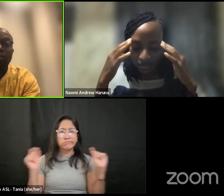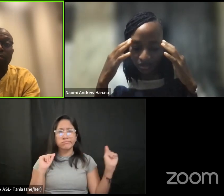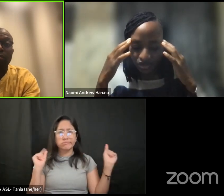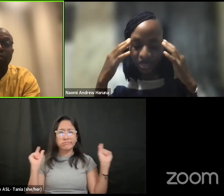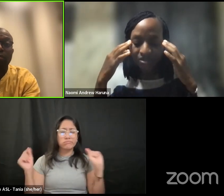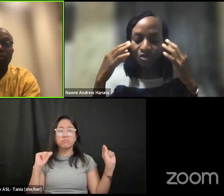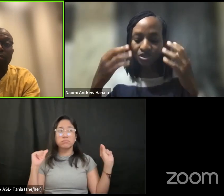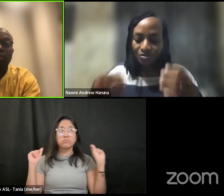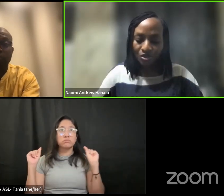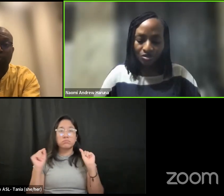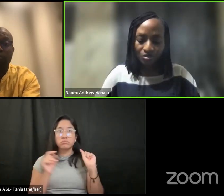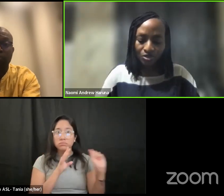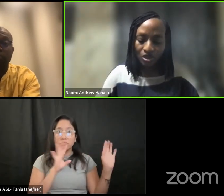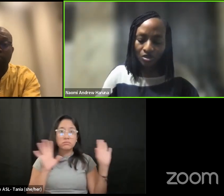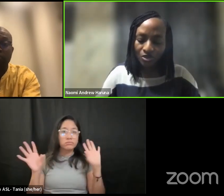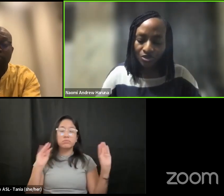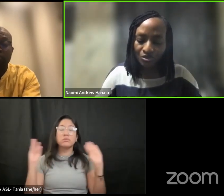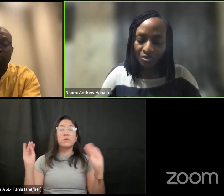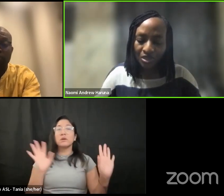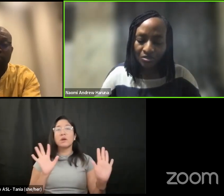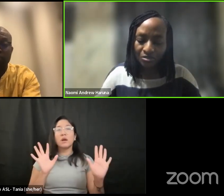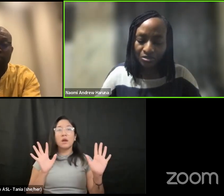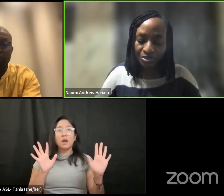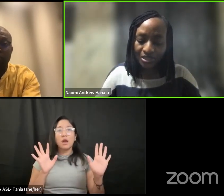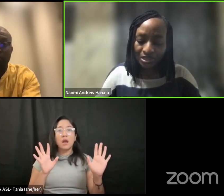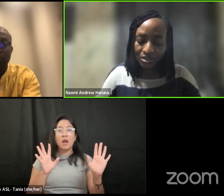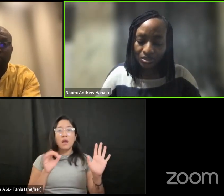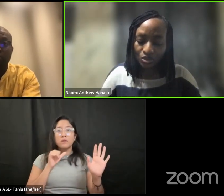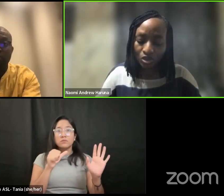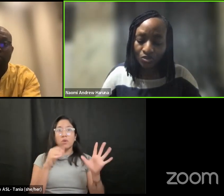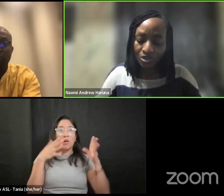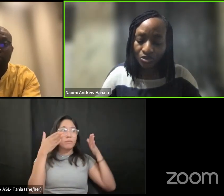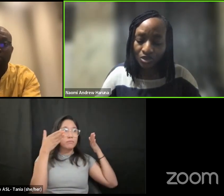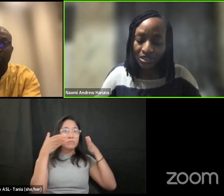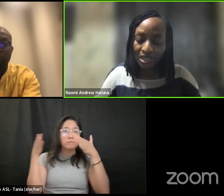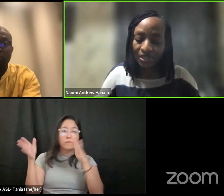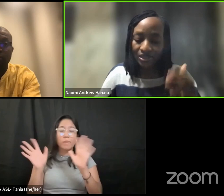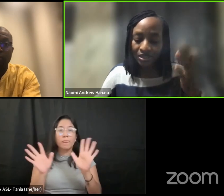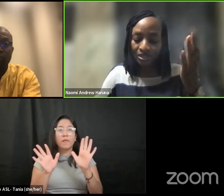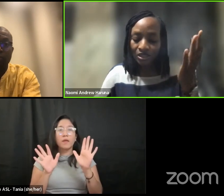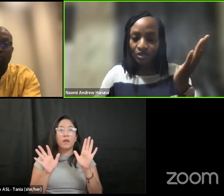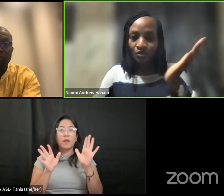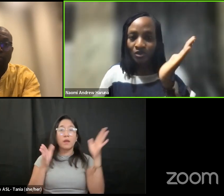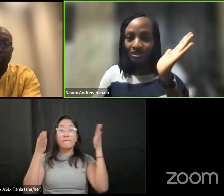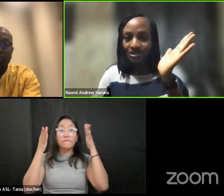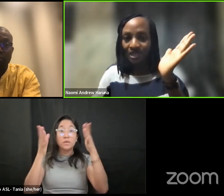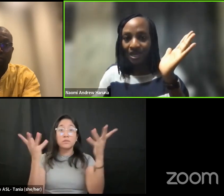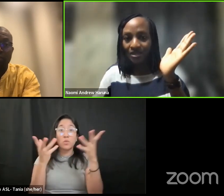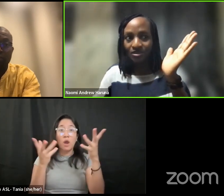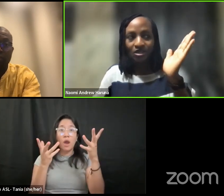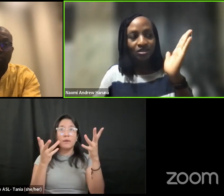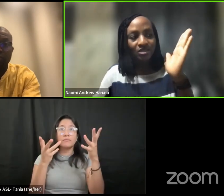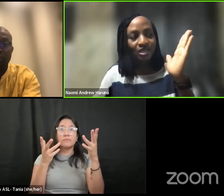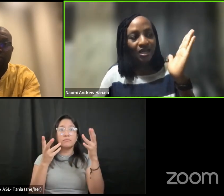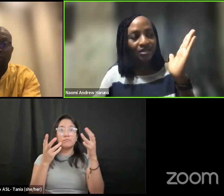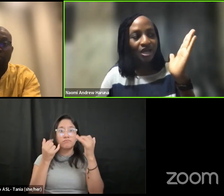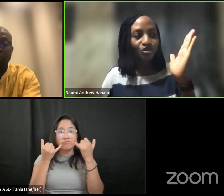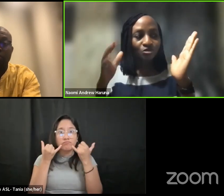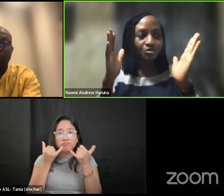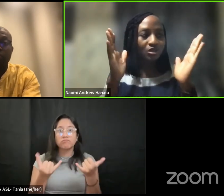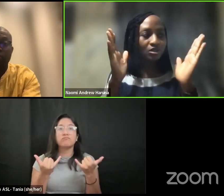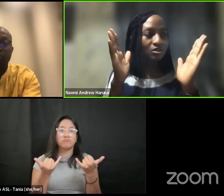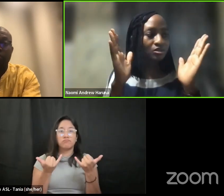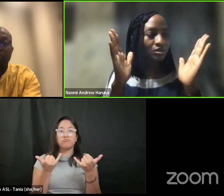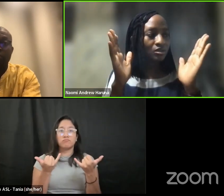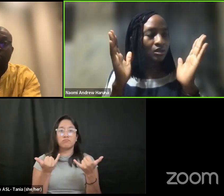and try as much as possible to always remain present to always know exactly what this hand this hand